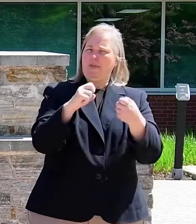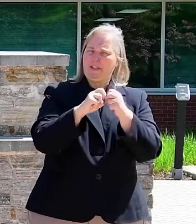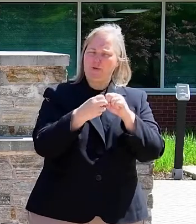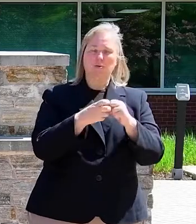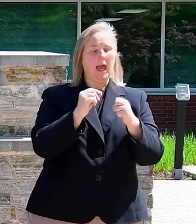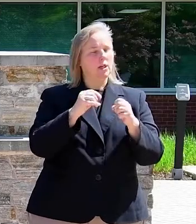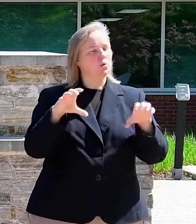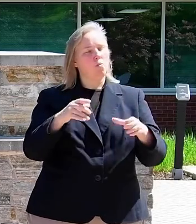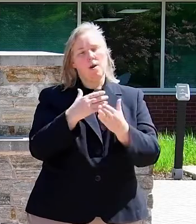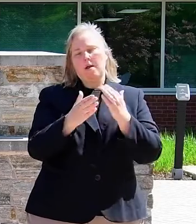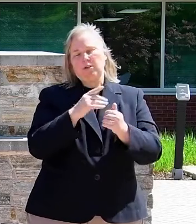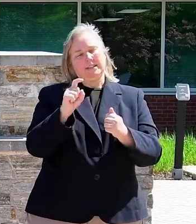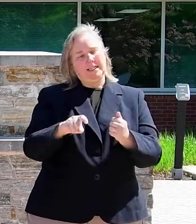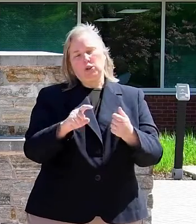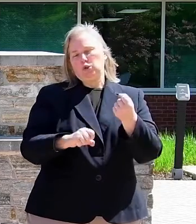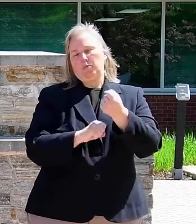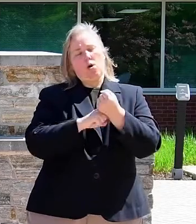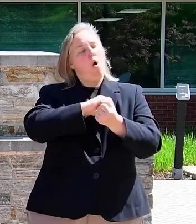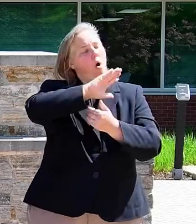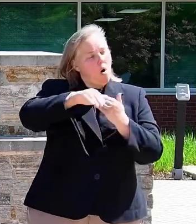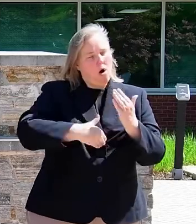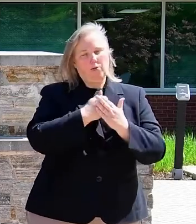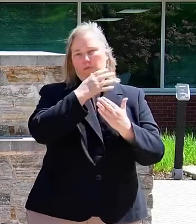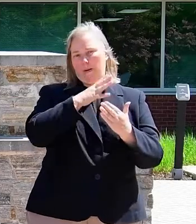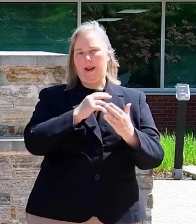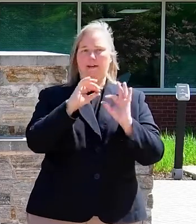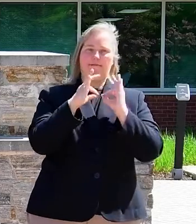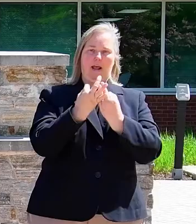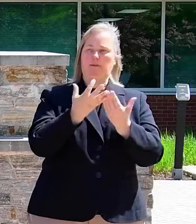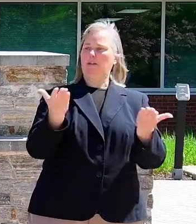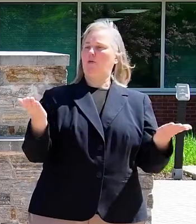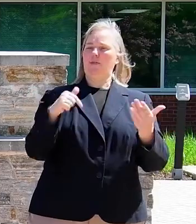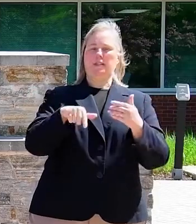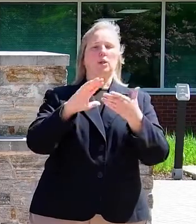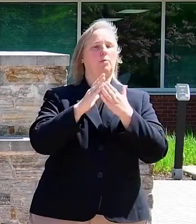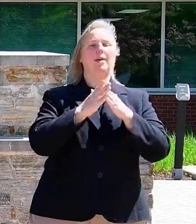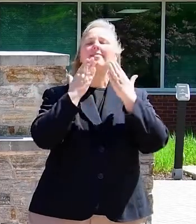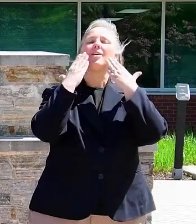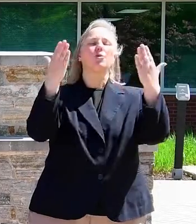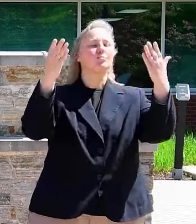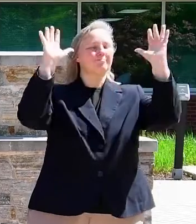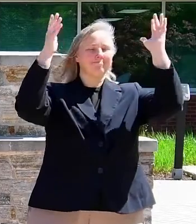support all of the women and families in our community. Thank you.